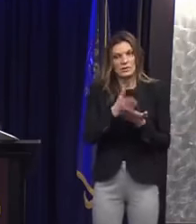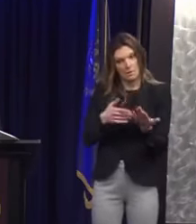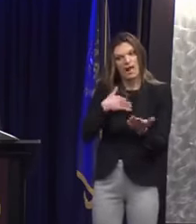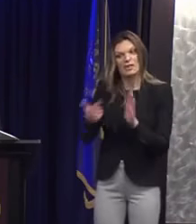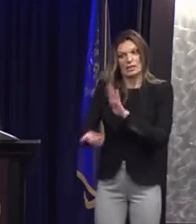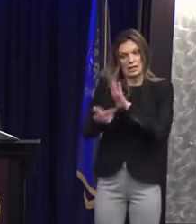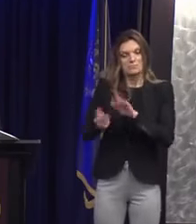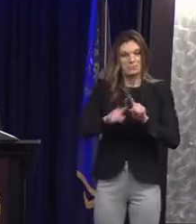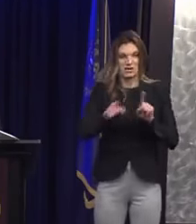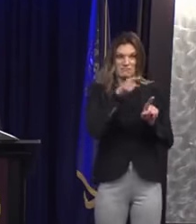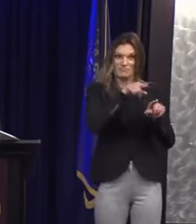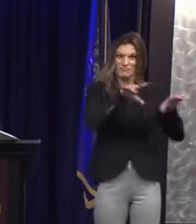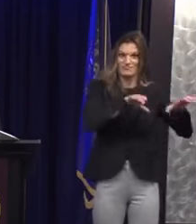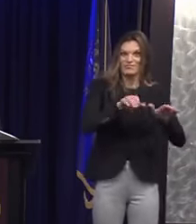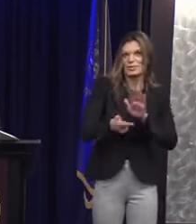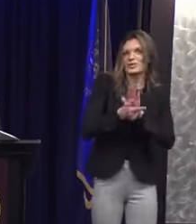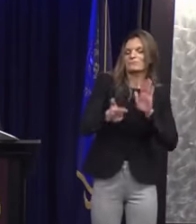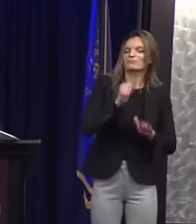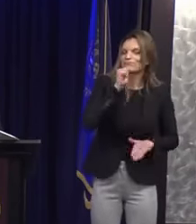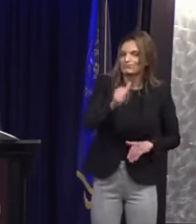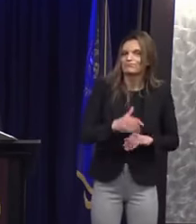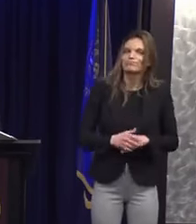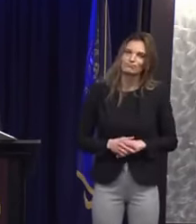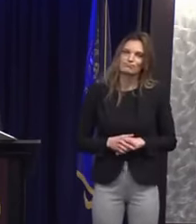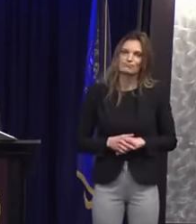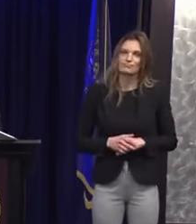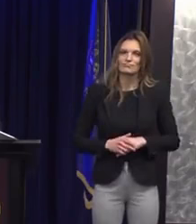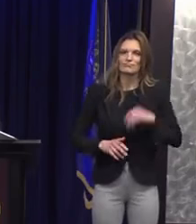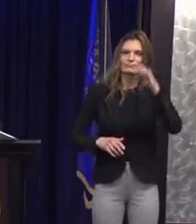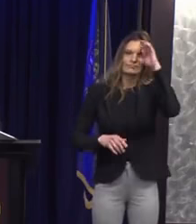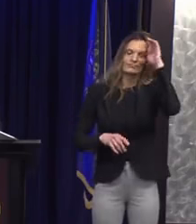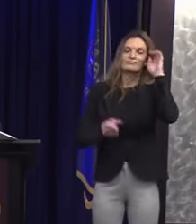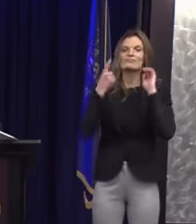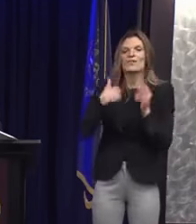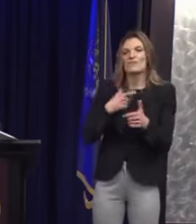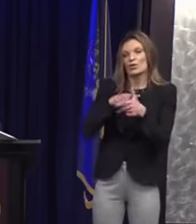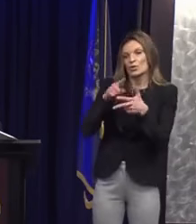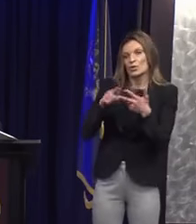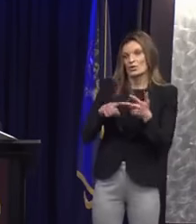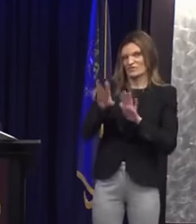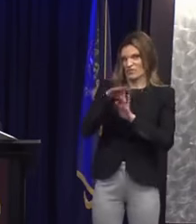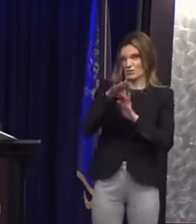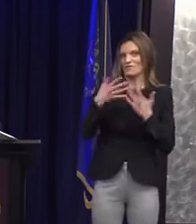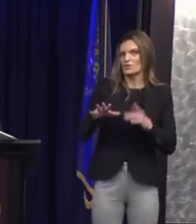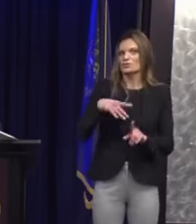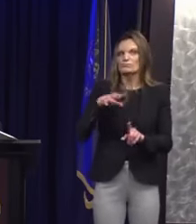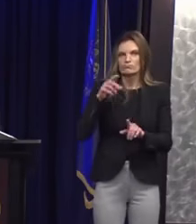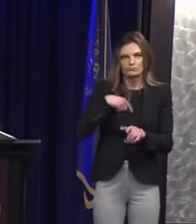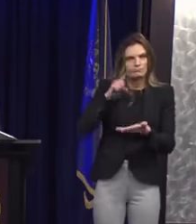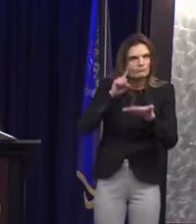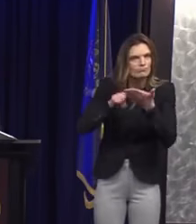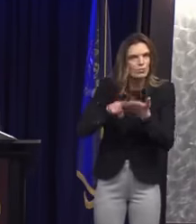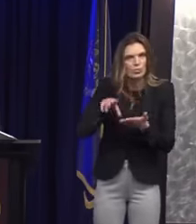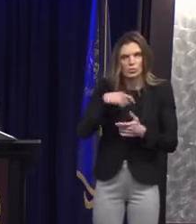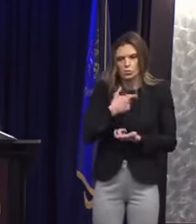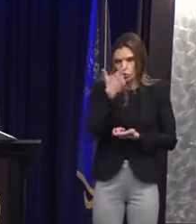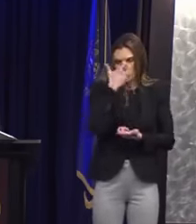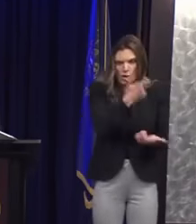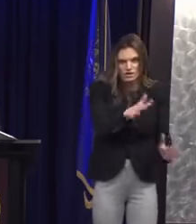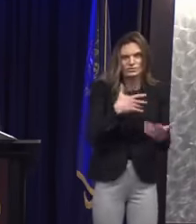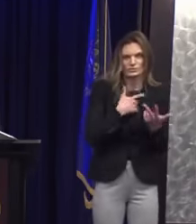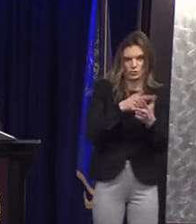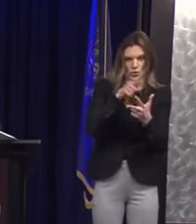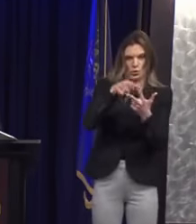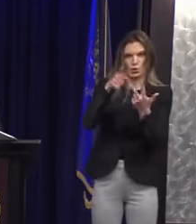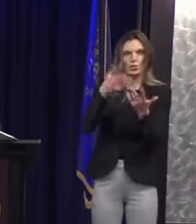subject to criminal sanctions. There were three additional videos that were investigated by this office.